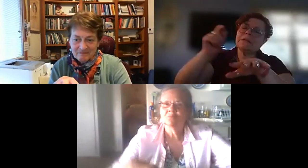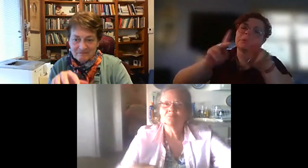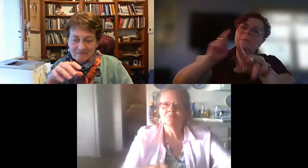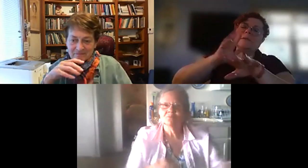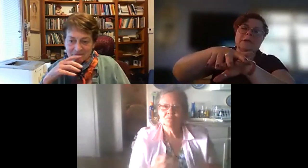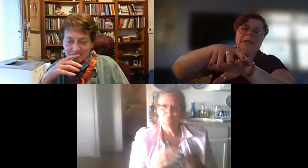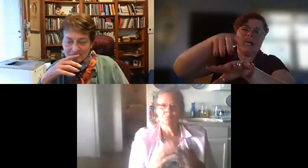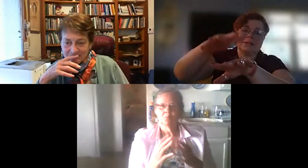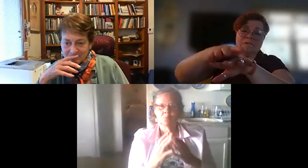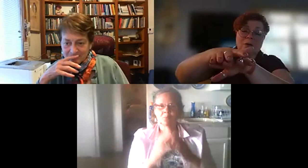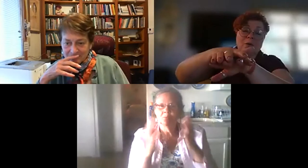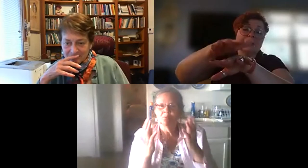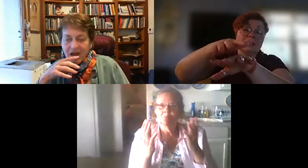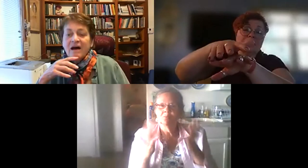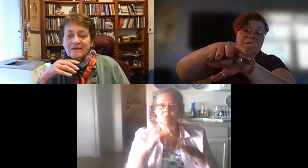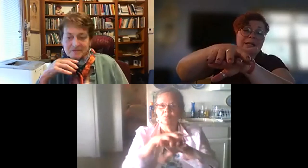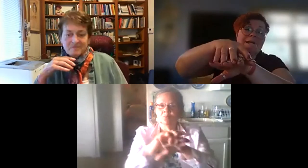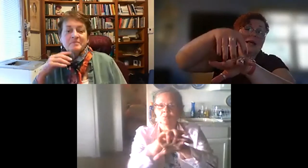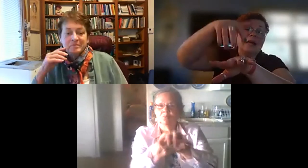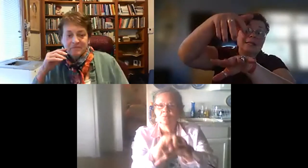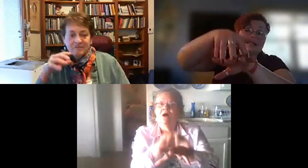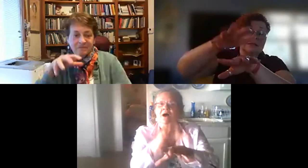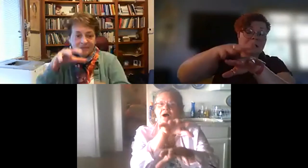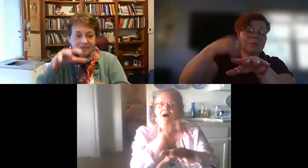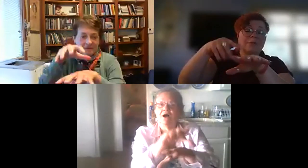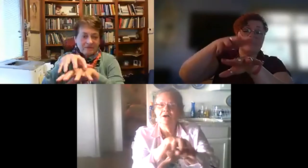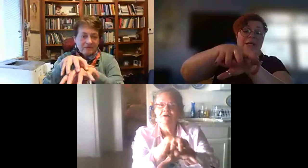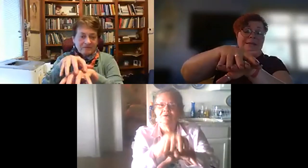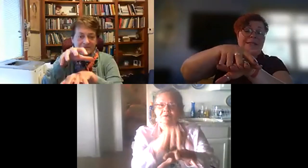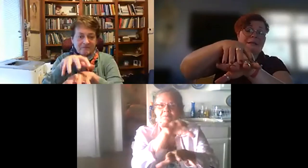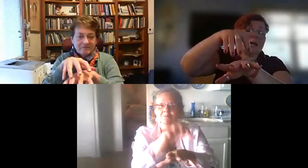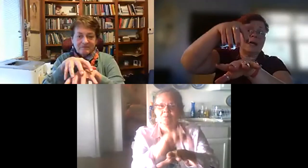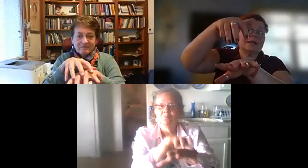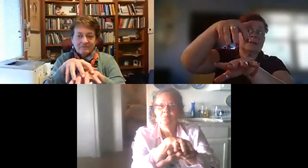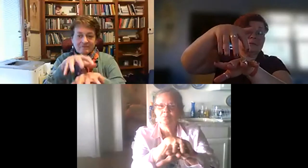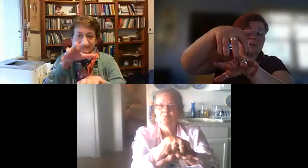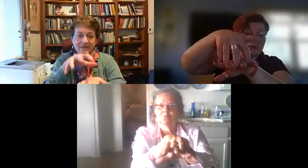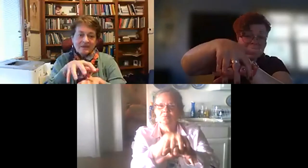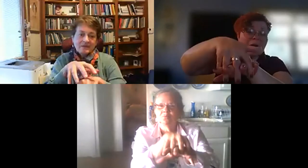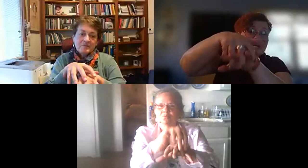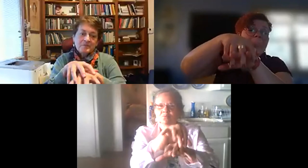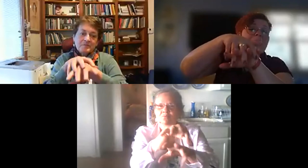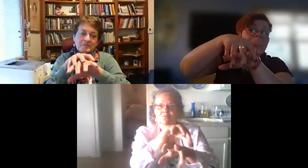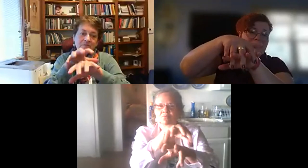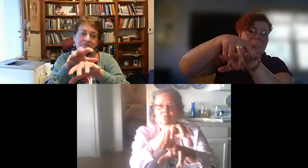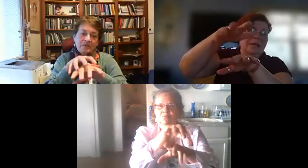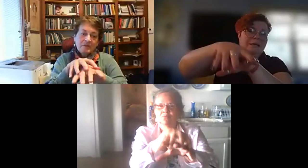people of the land so and it comes from the idea that they are in this land